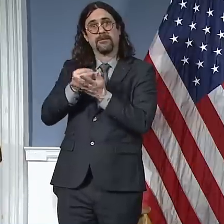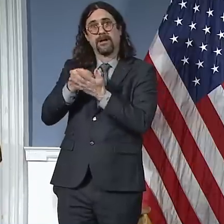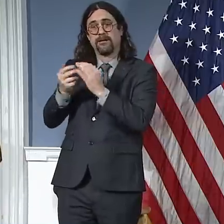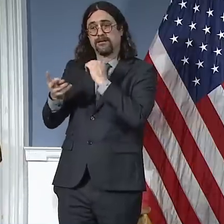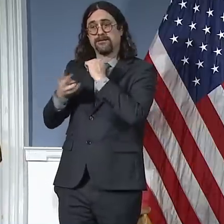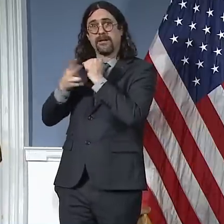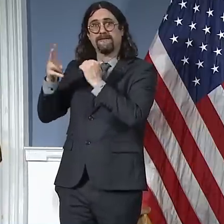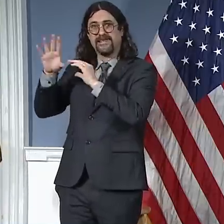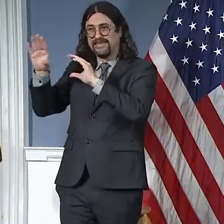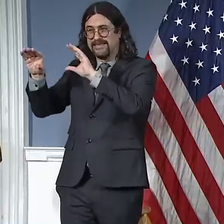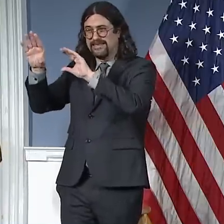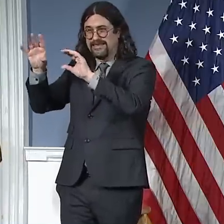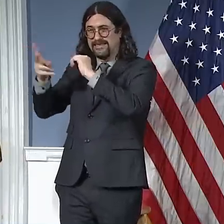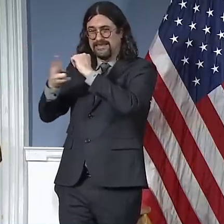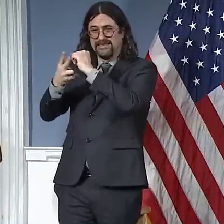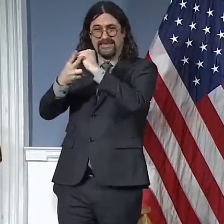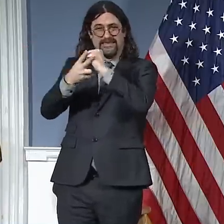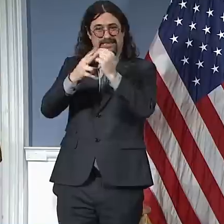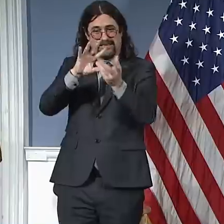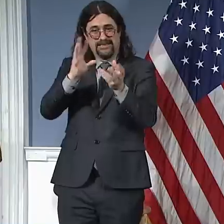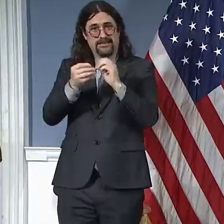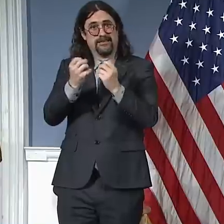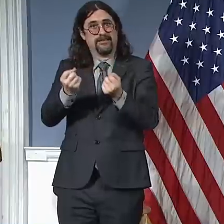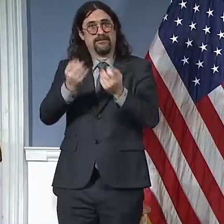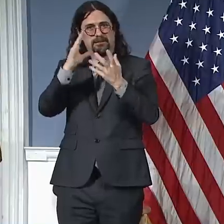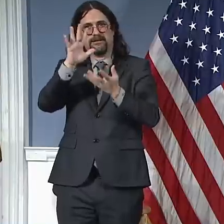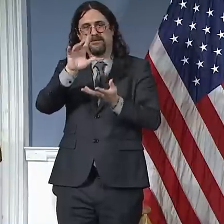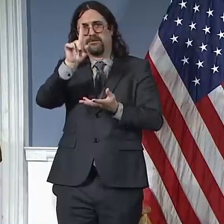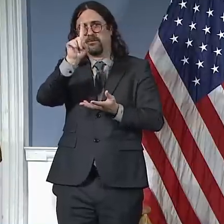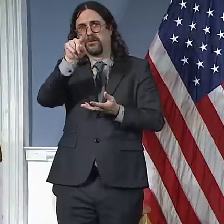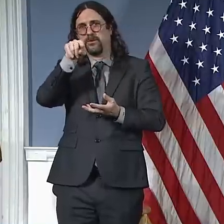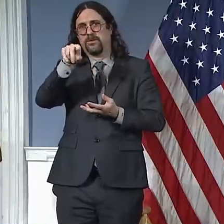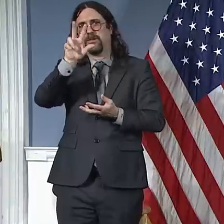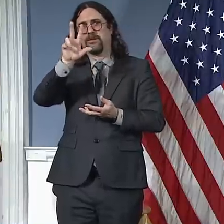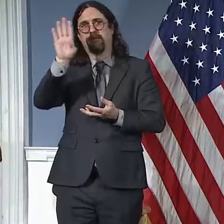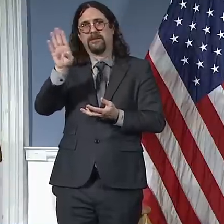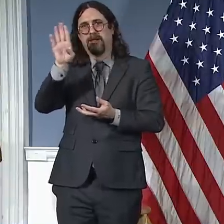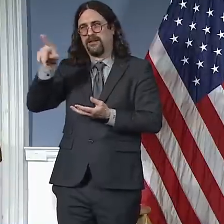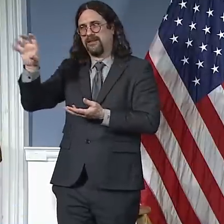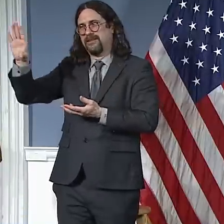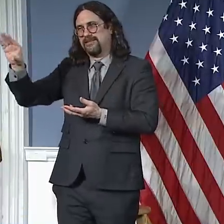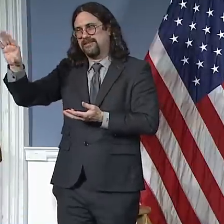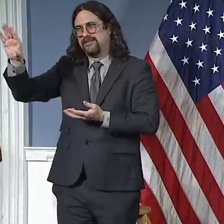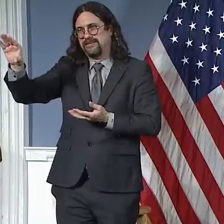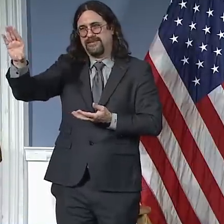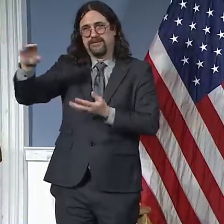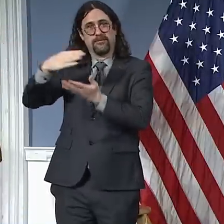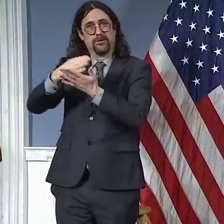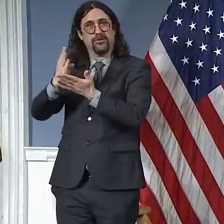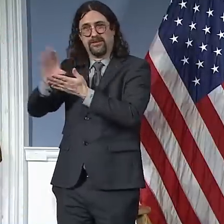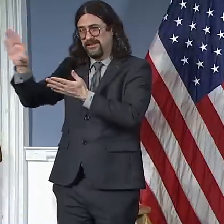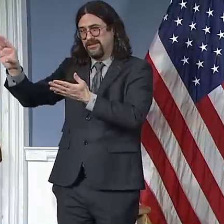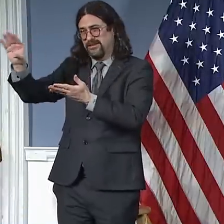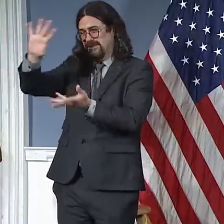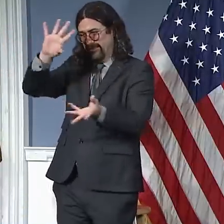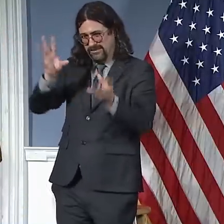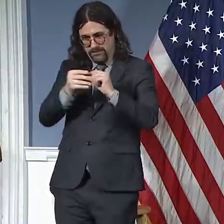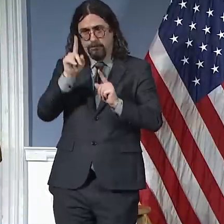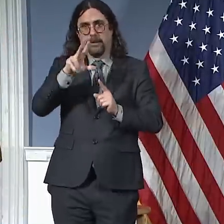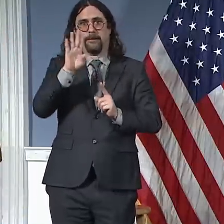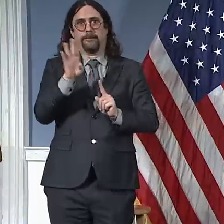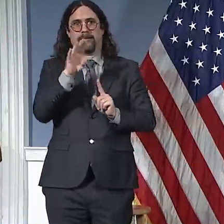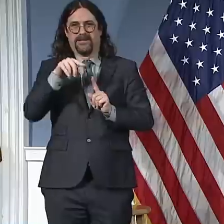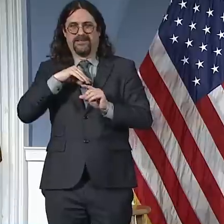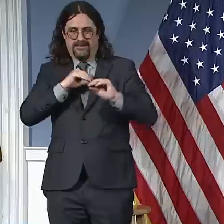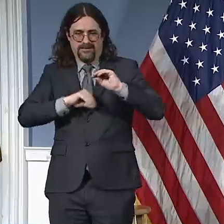today with city agencies. And I say at least because that number may have to grow in the near future as we continue to lose revenue